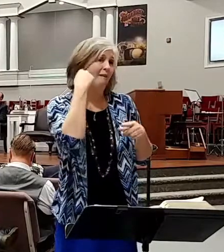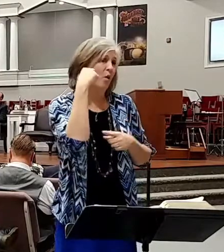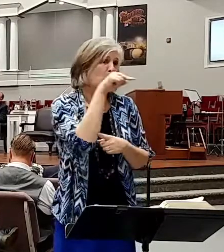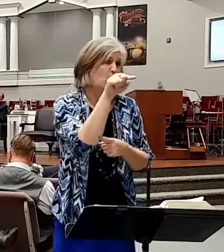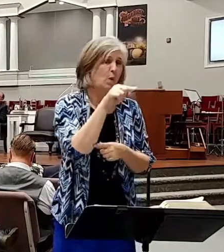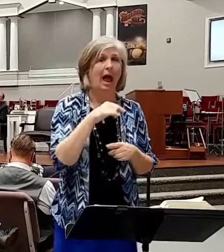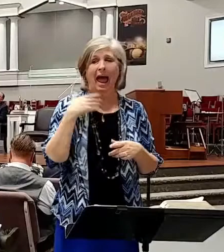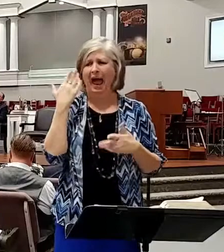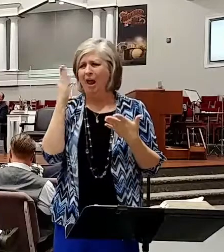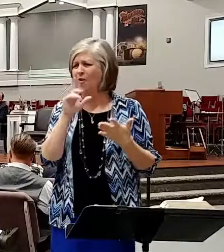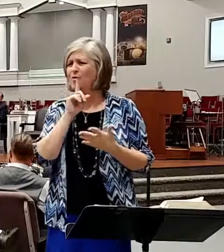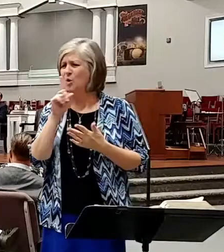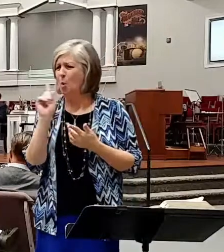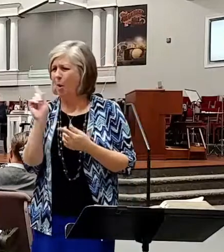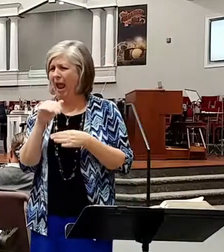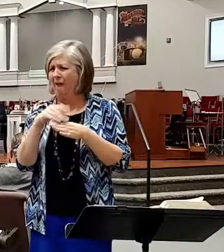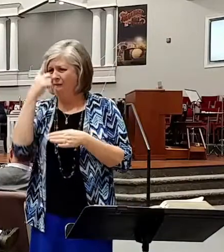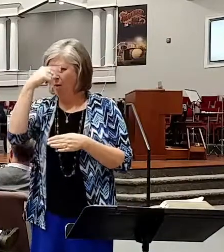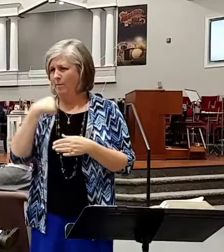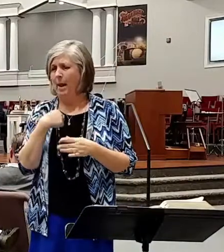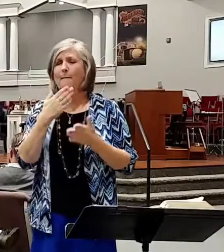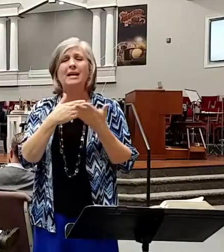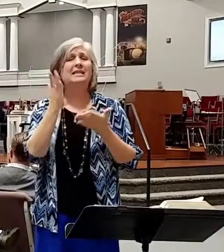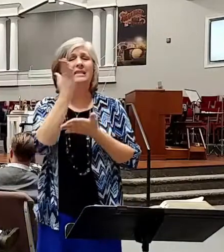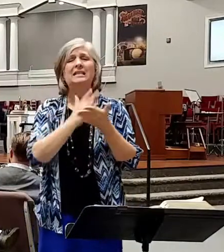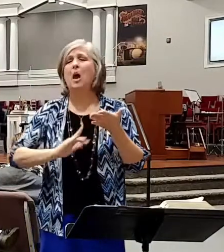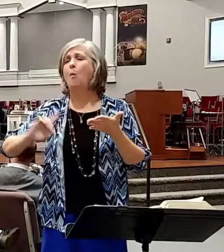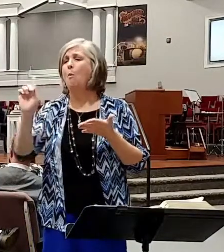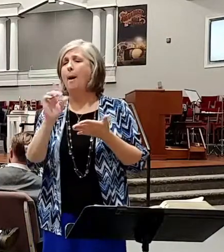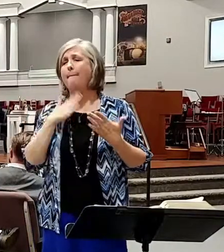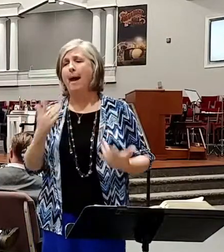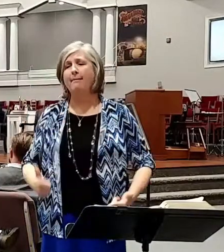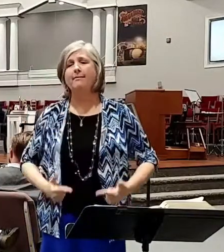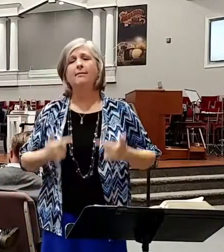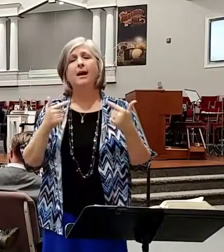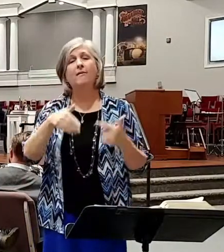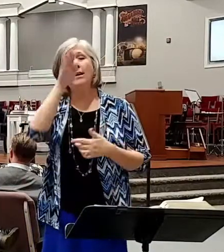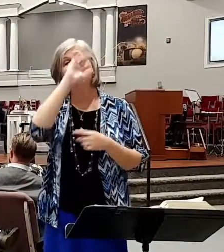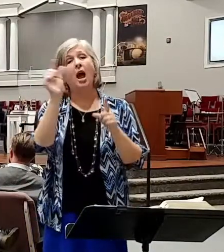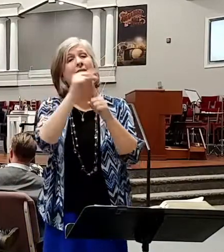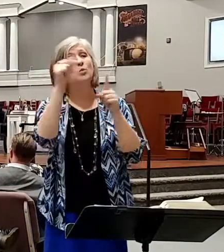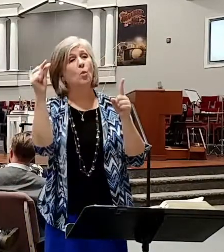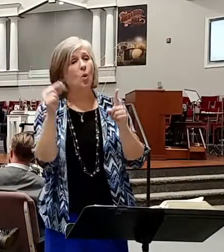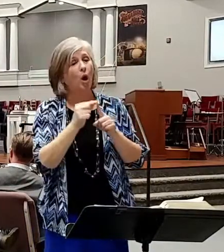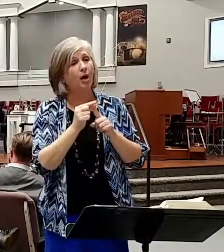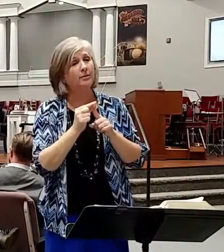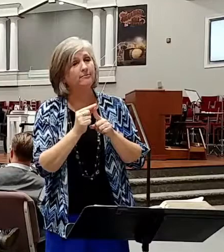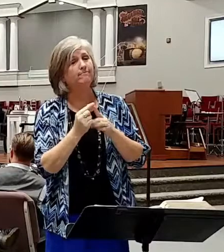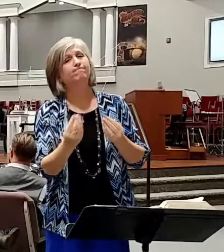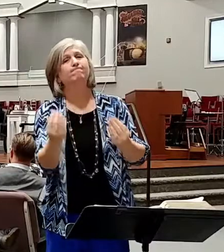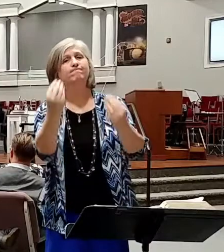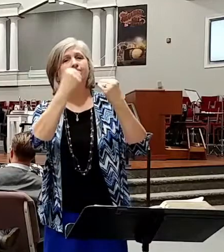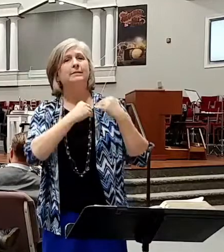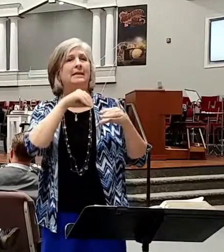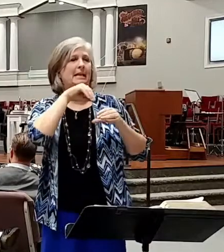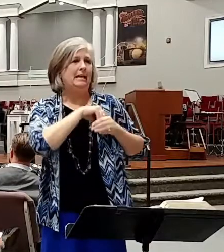sure where it was for me, but somewhere in my life, God's Word was deposited in me as a